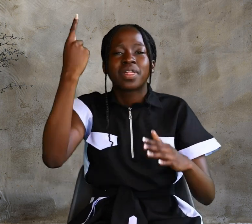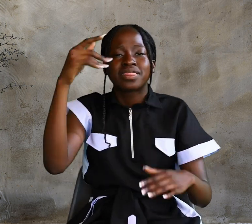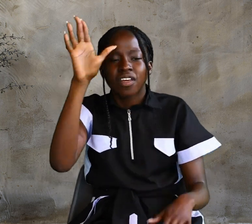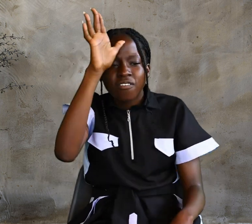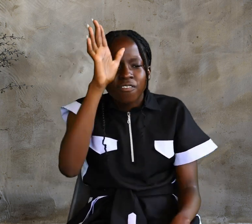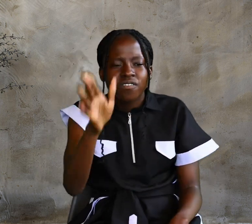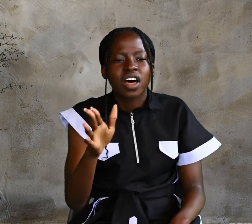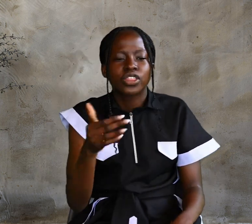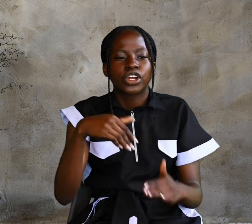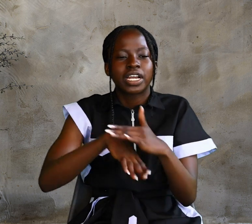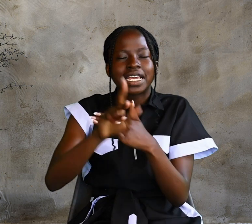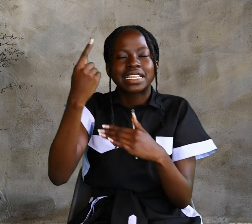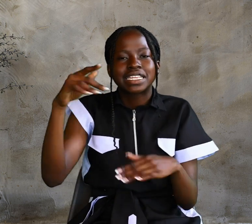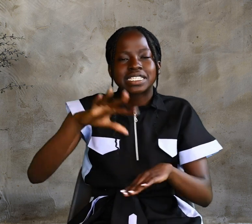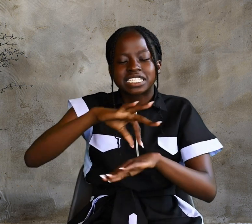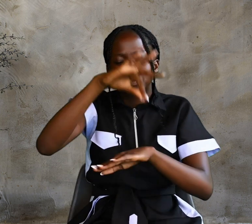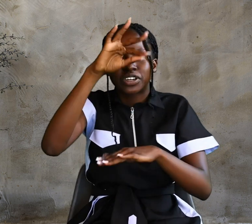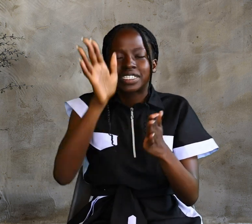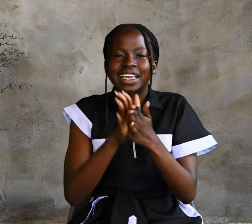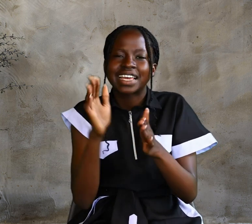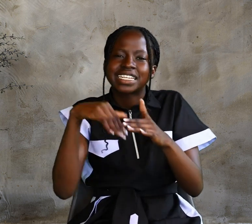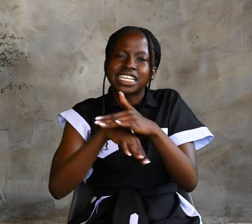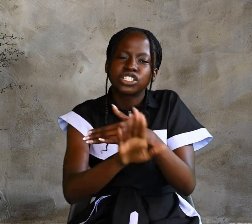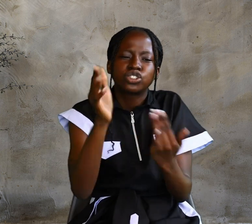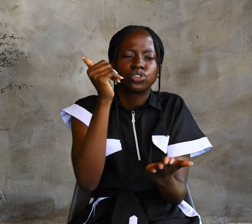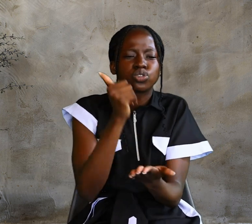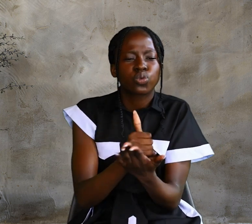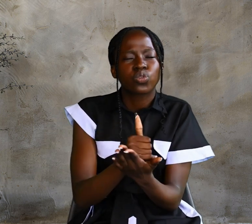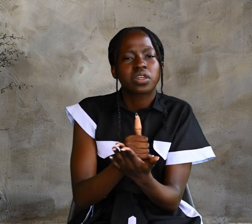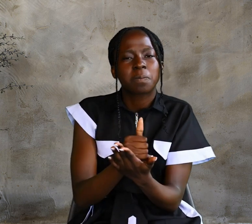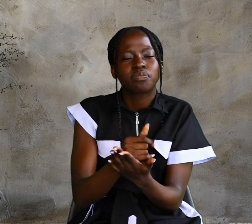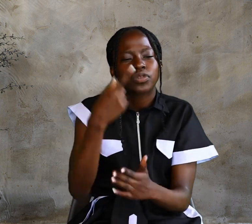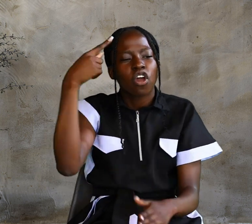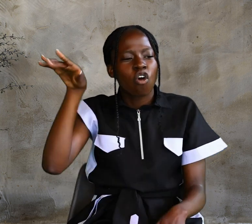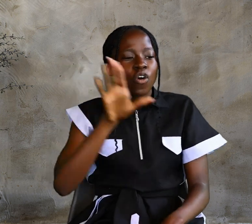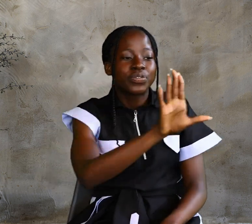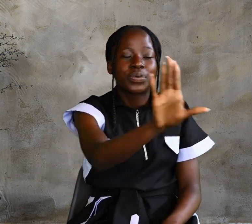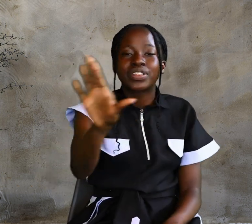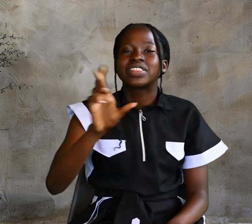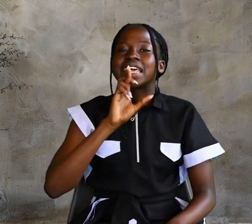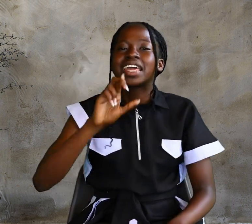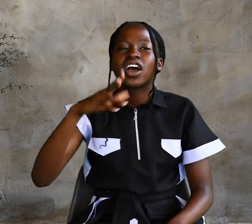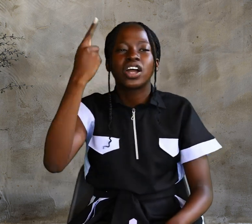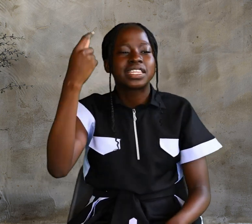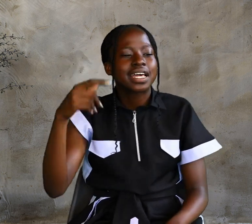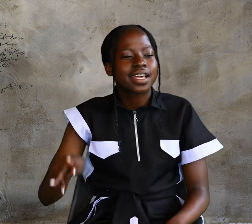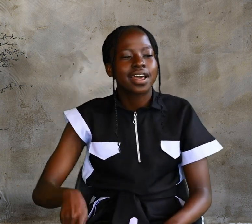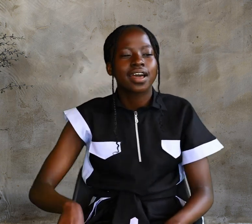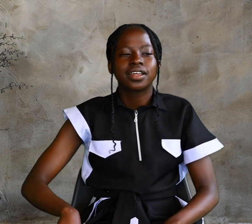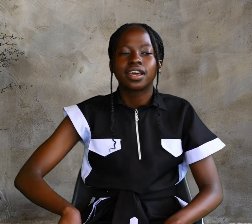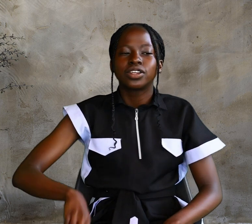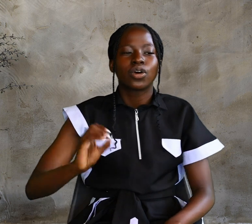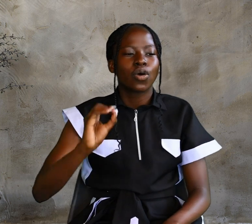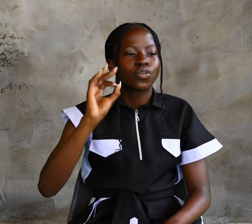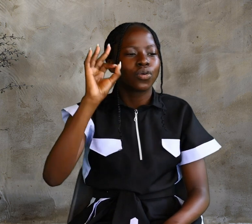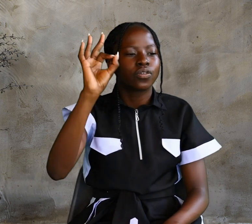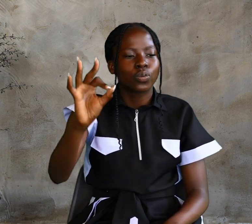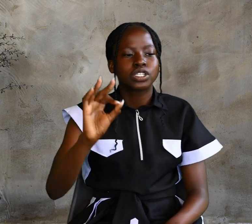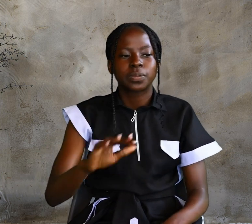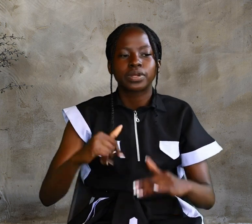in the Spirit and in truth. For they are kind, the kind of worshippers